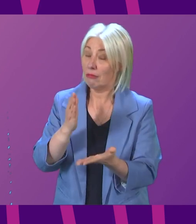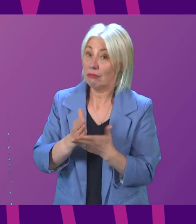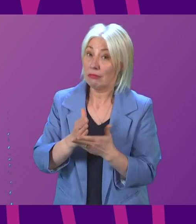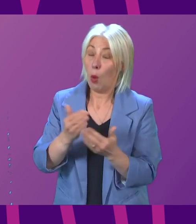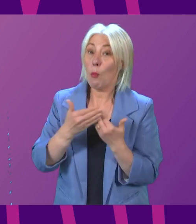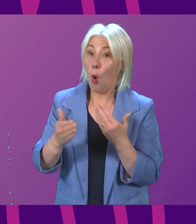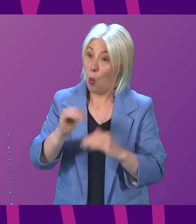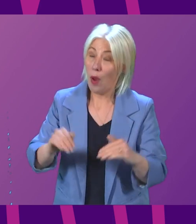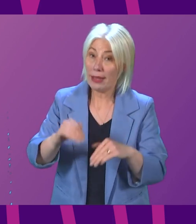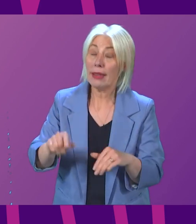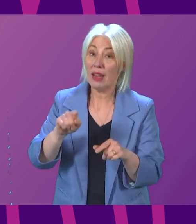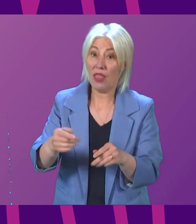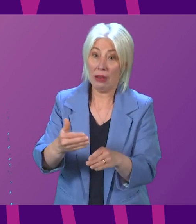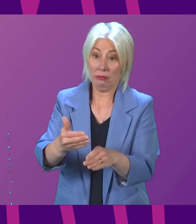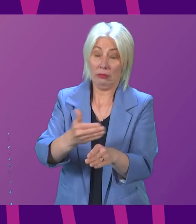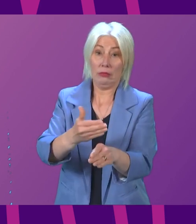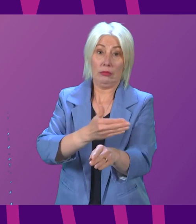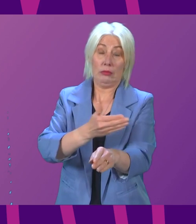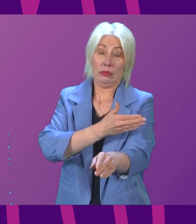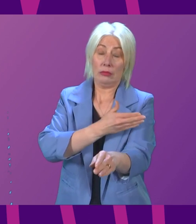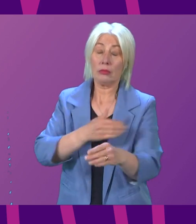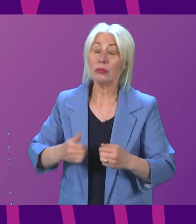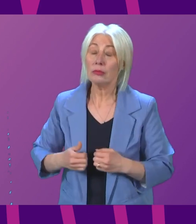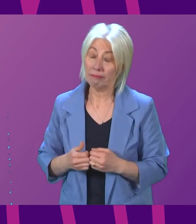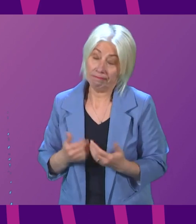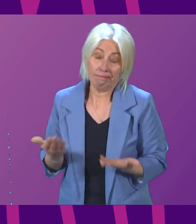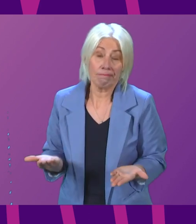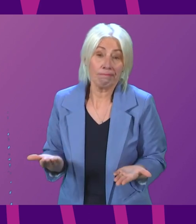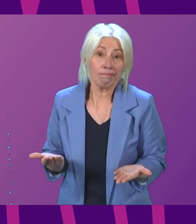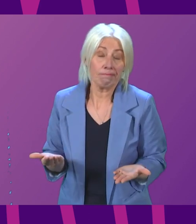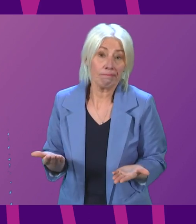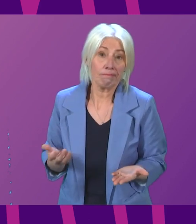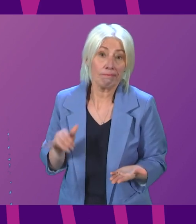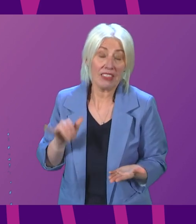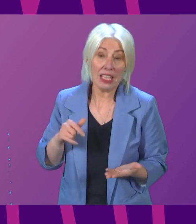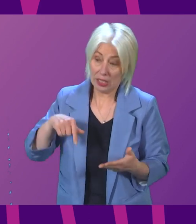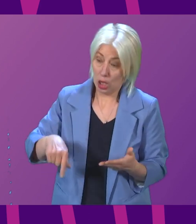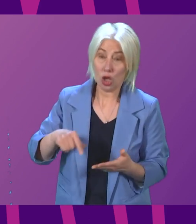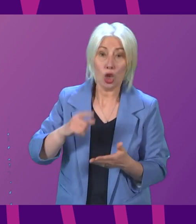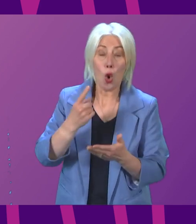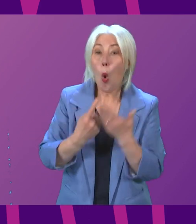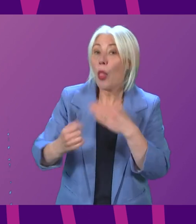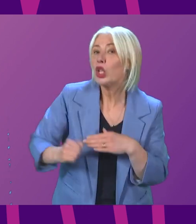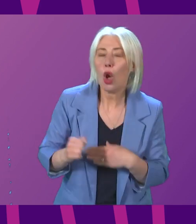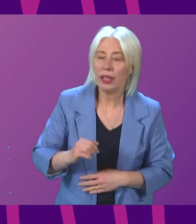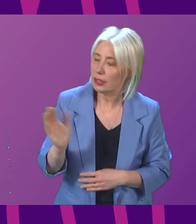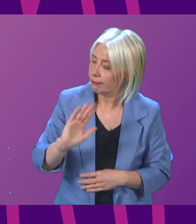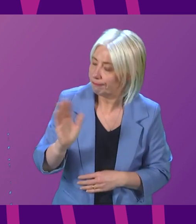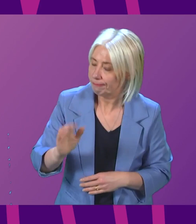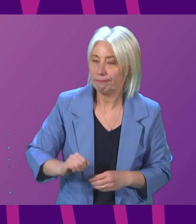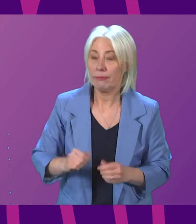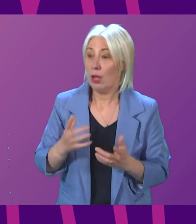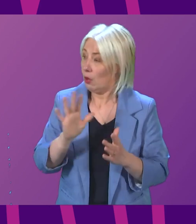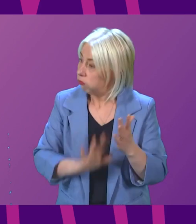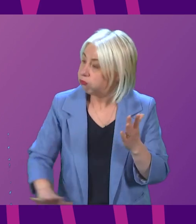case at many points over recent years. And that is the case not only in Scotland, but it is the case across